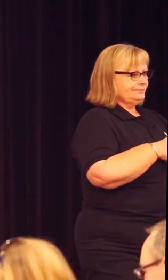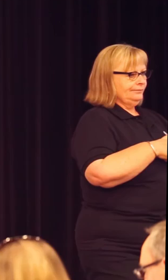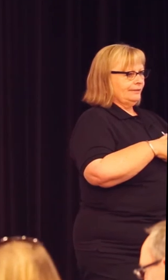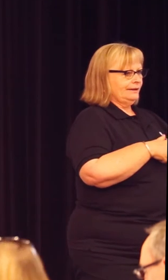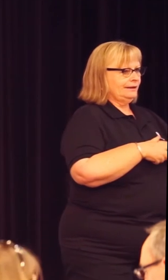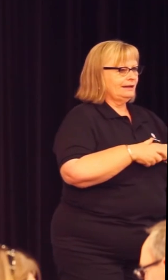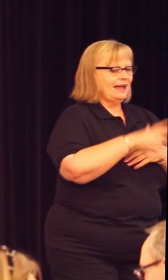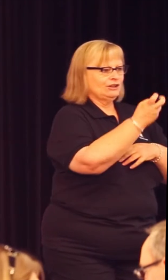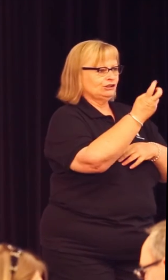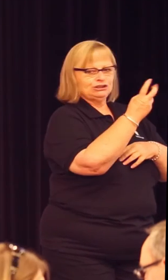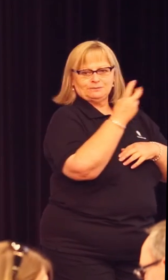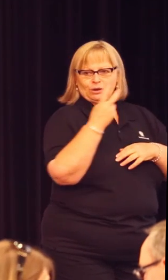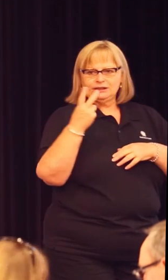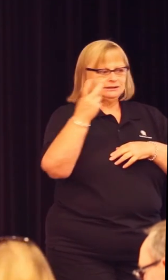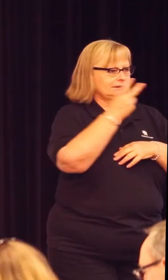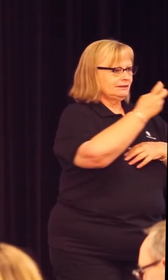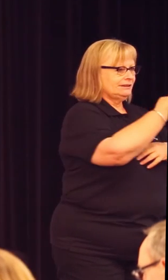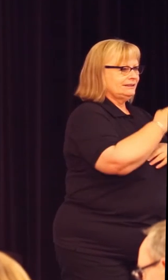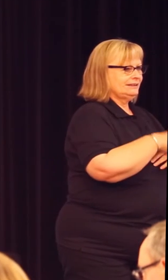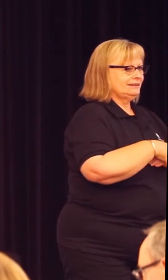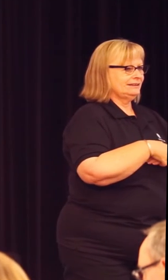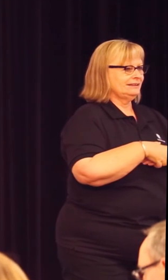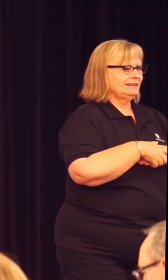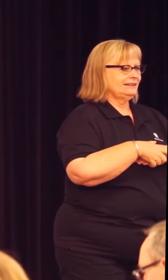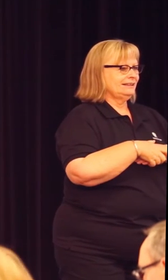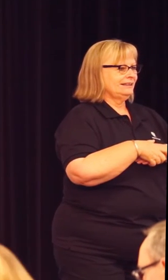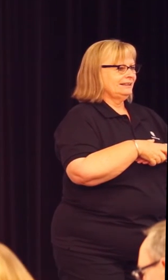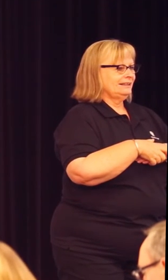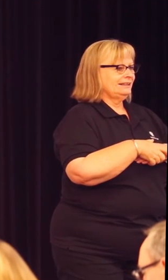We'll have two more. So we'll go to you here and then you over there. Thanks.